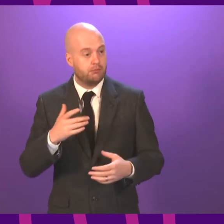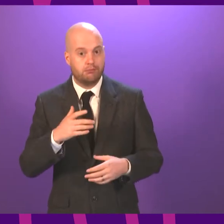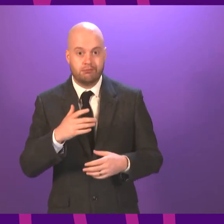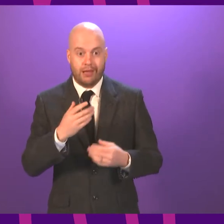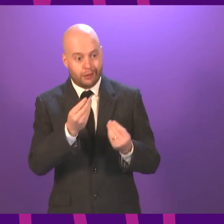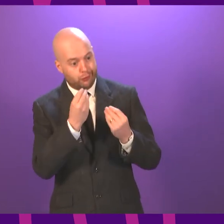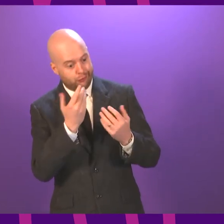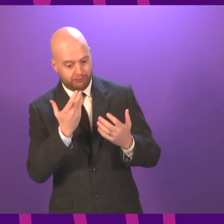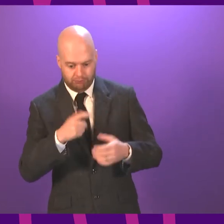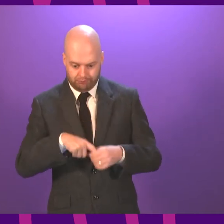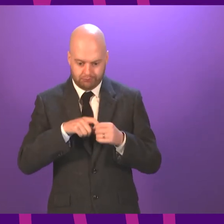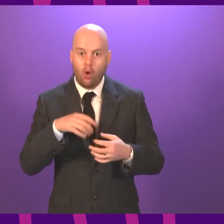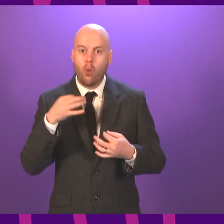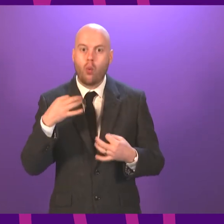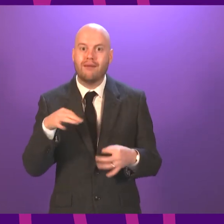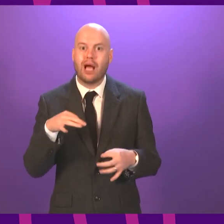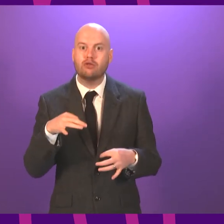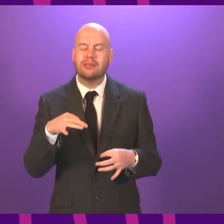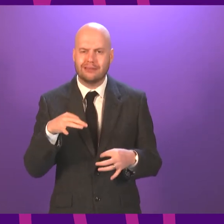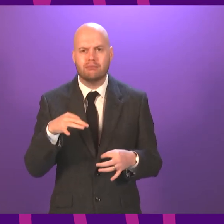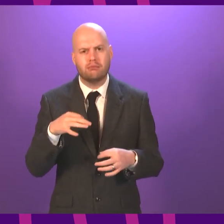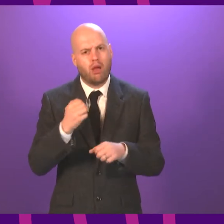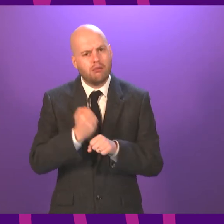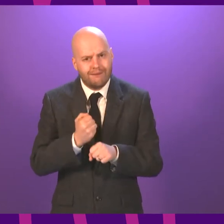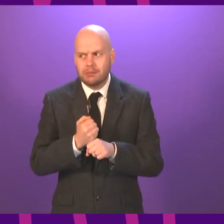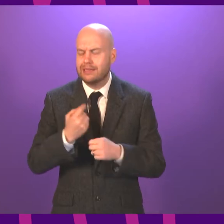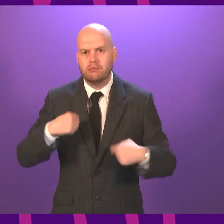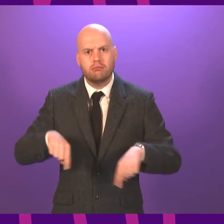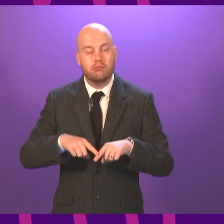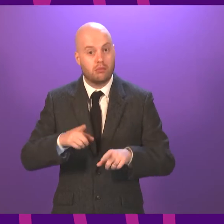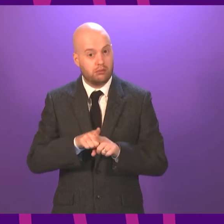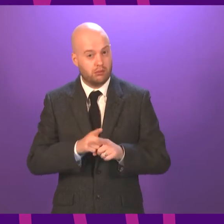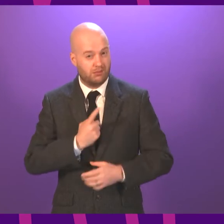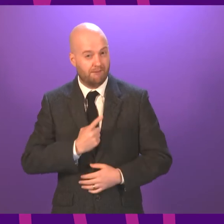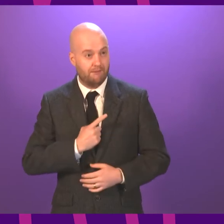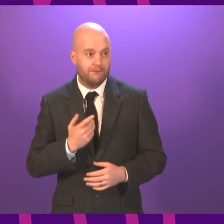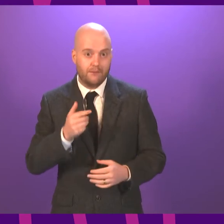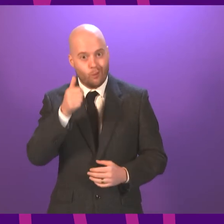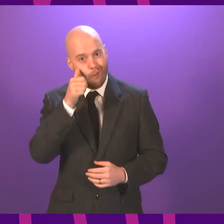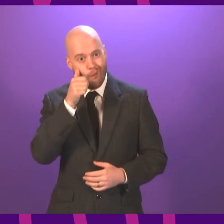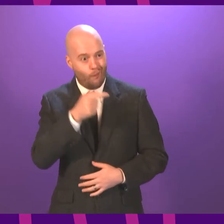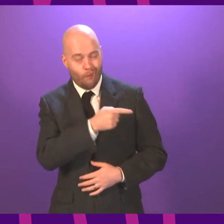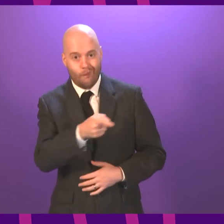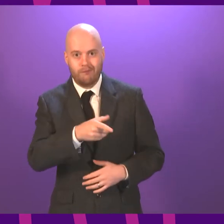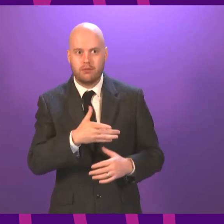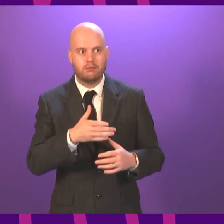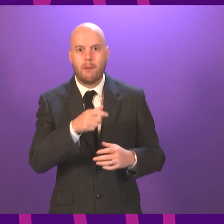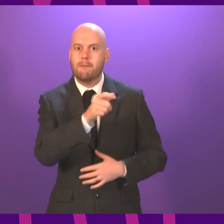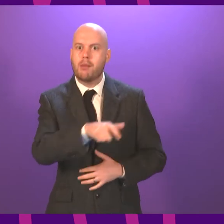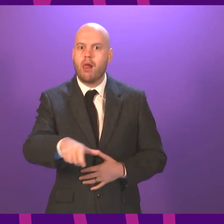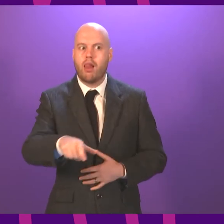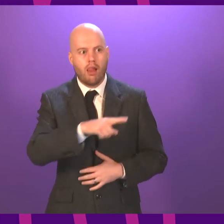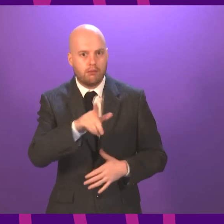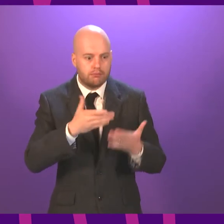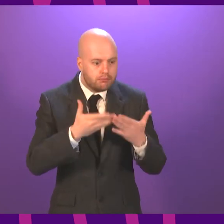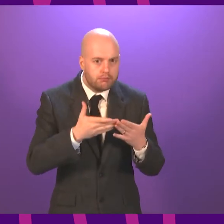recognise first of all that this is a really anxious and a really difficult time for pupils and indeed for their parents across the country. So it's